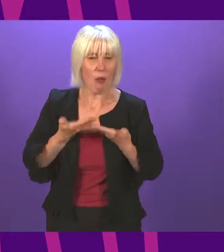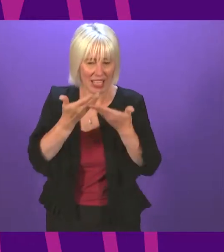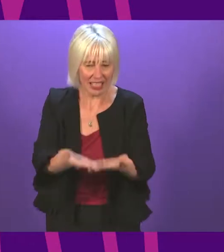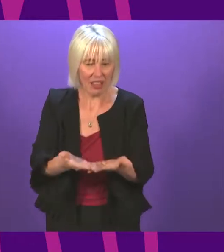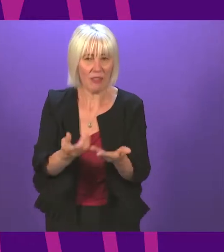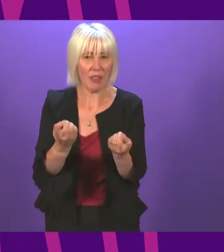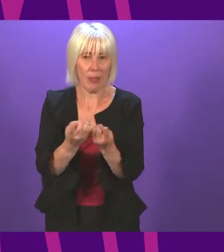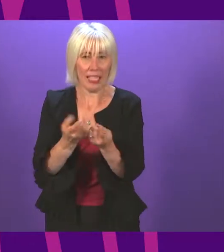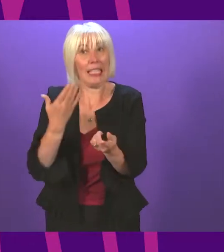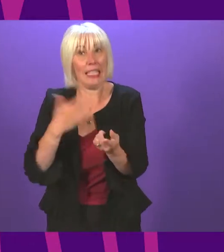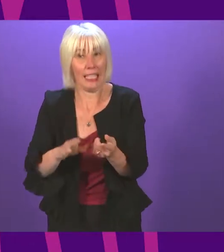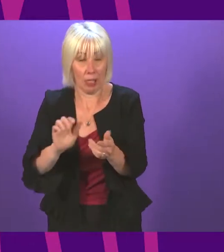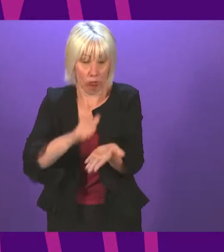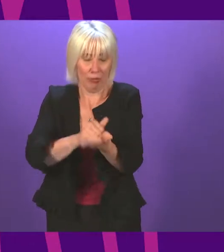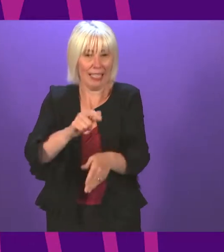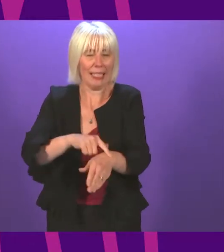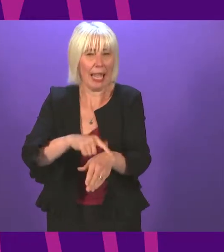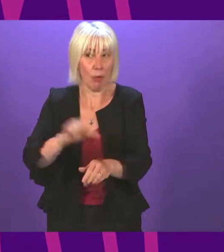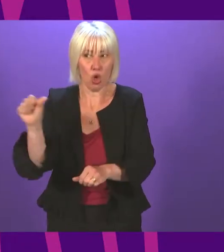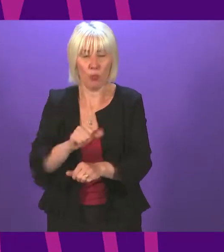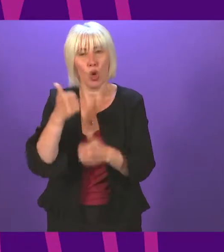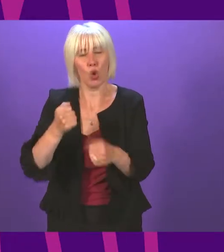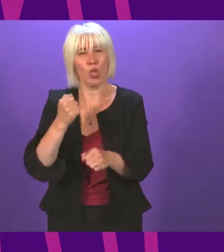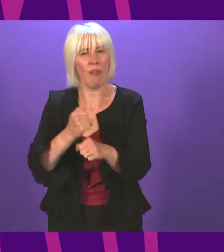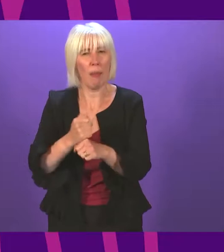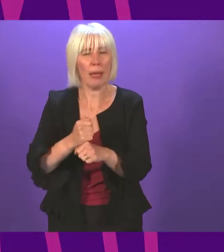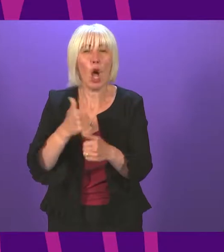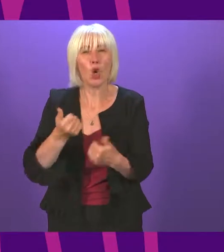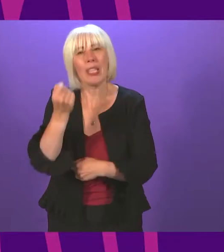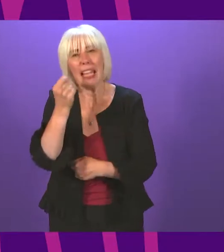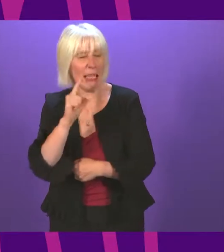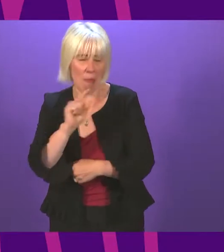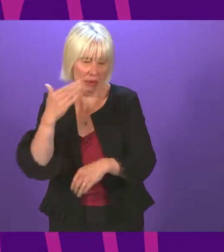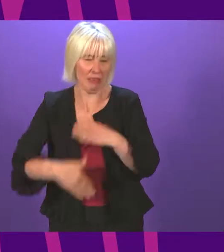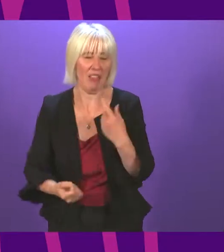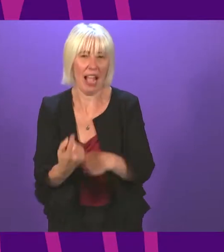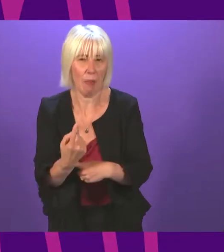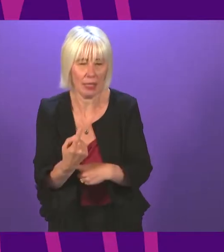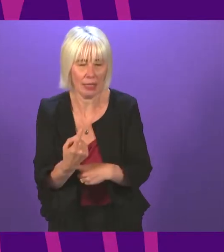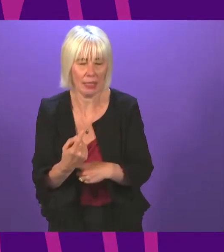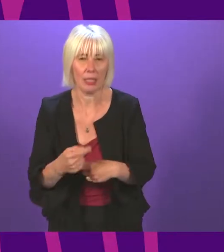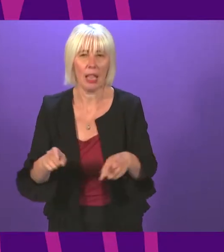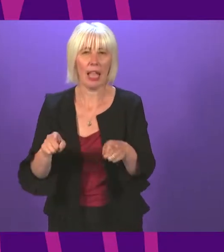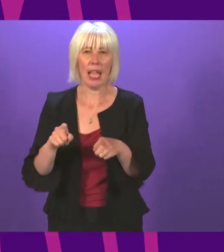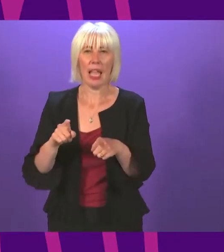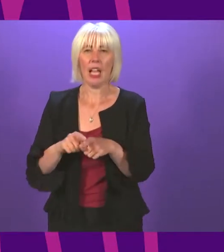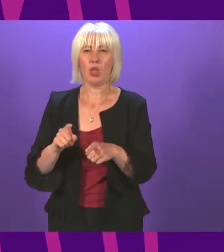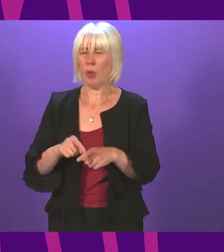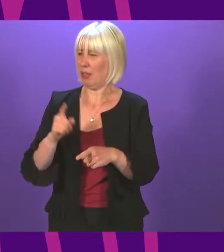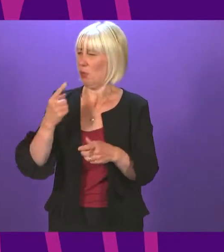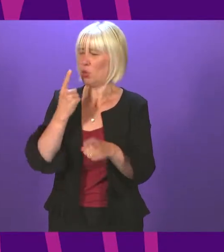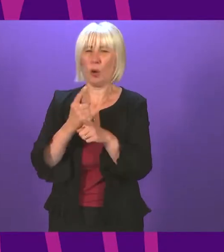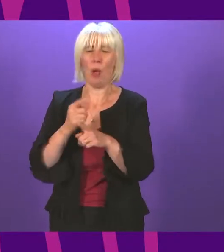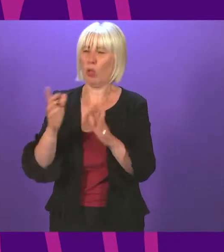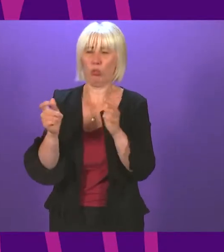good time, is an aspect of good government but has not been delivered. Carol Mockwin touched upon that in her passionate call for reform